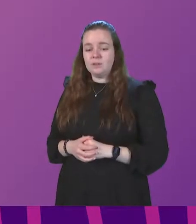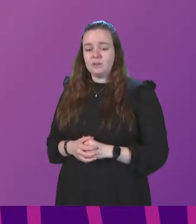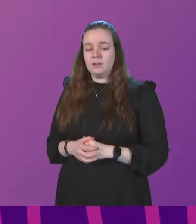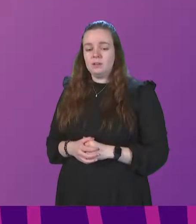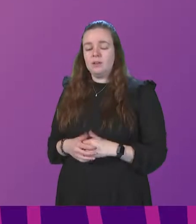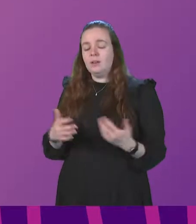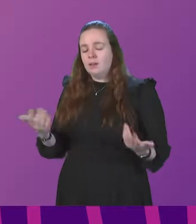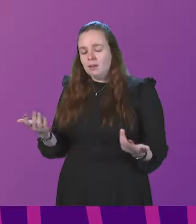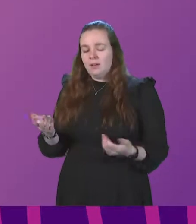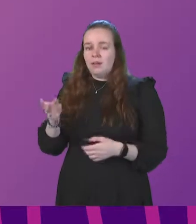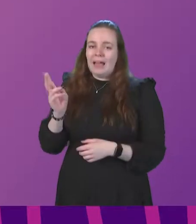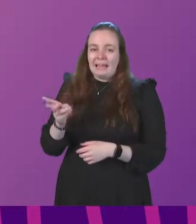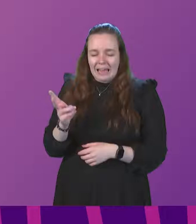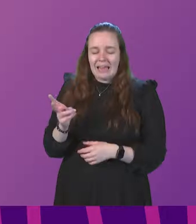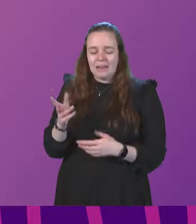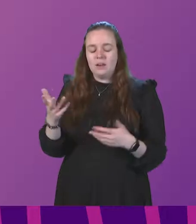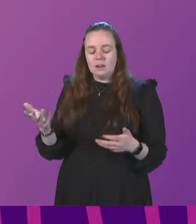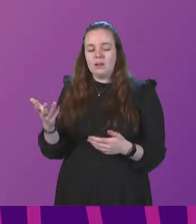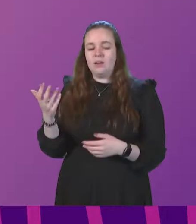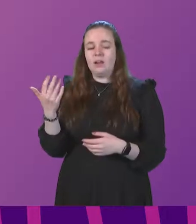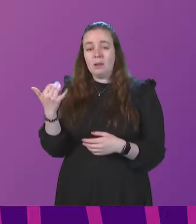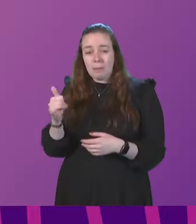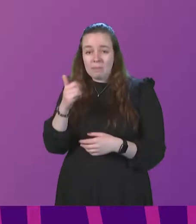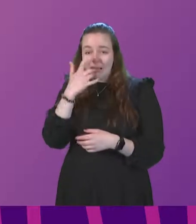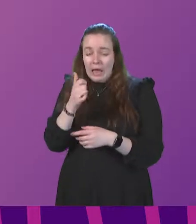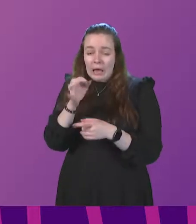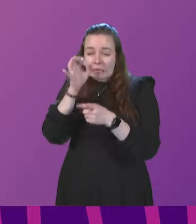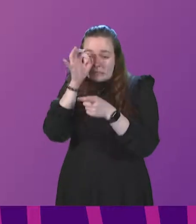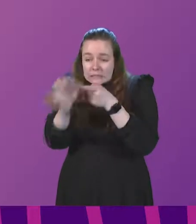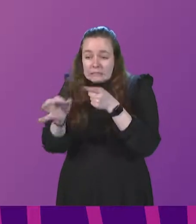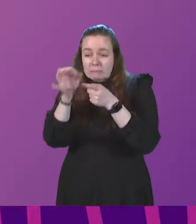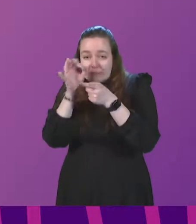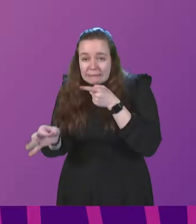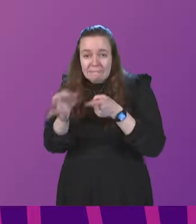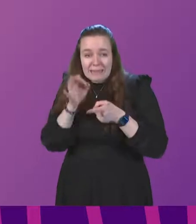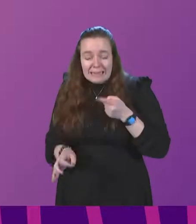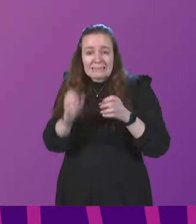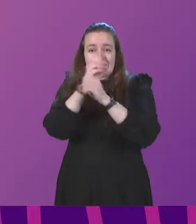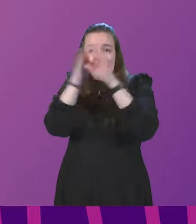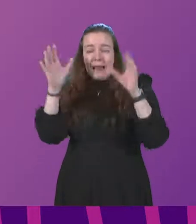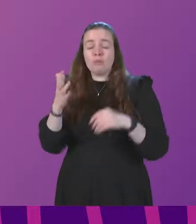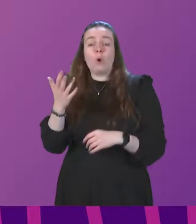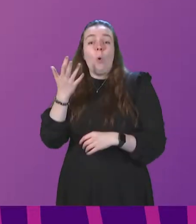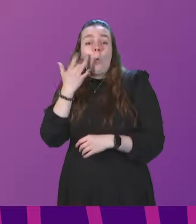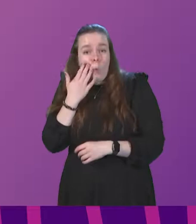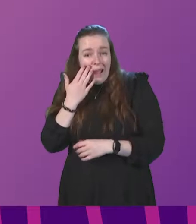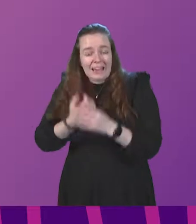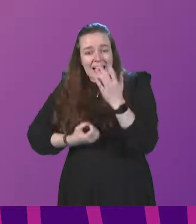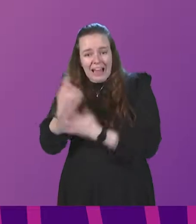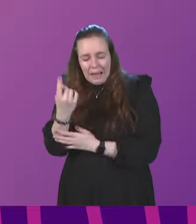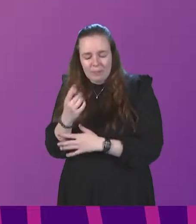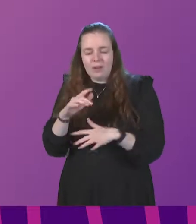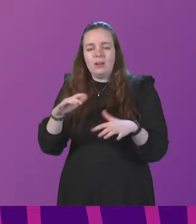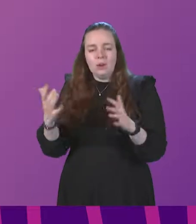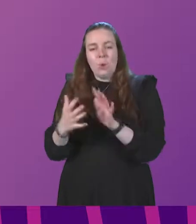again, if we can perhaps get into the absolute specifics of scenarios when these things would happen. So the